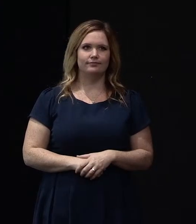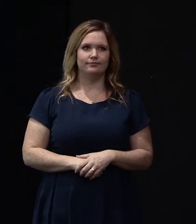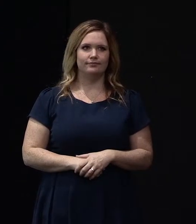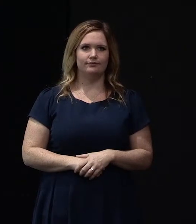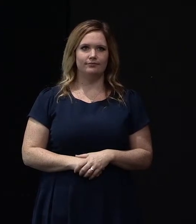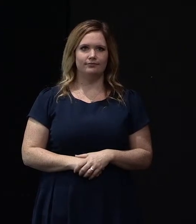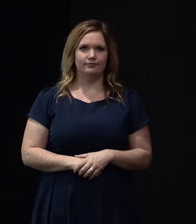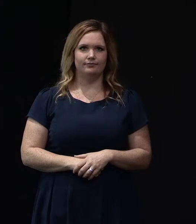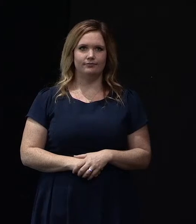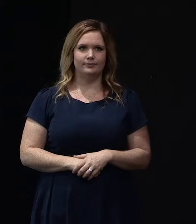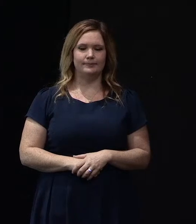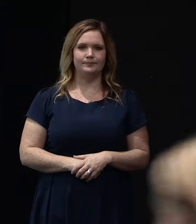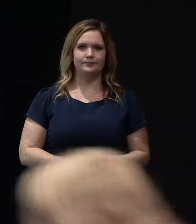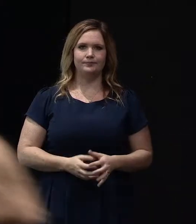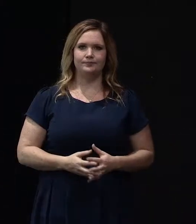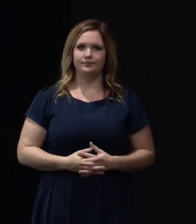Oh, we need a microphone.